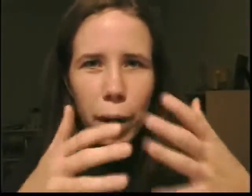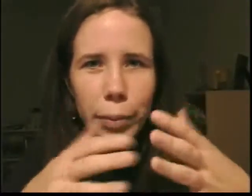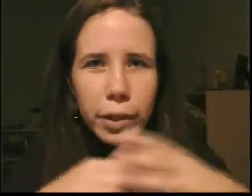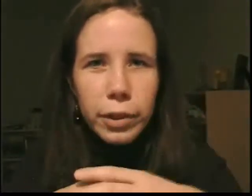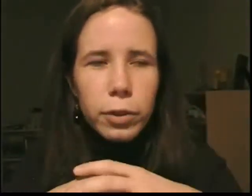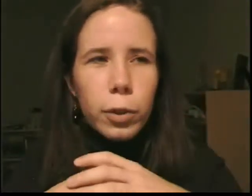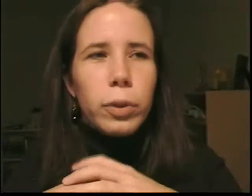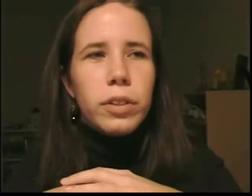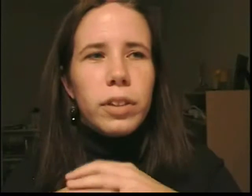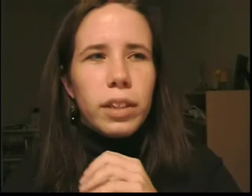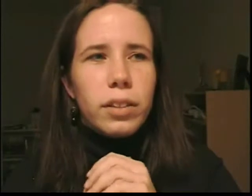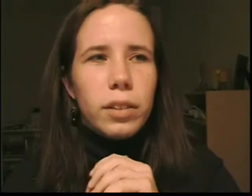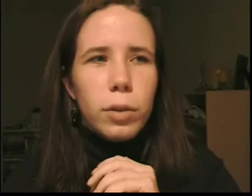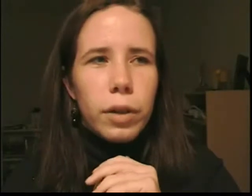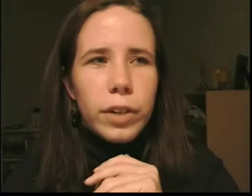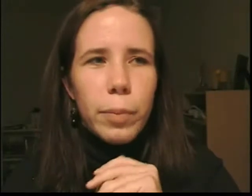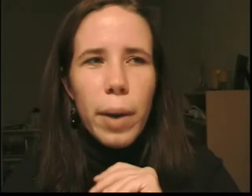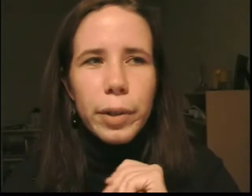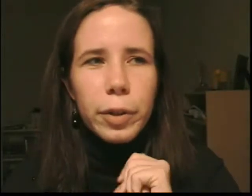popularity or yours, unless you are very popular.